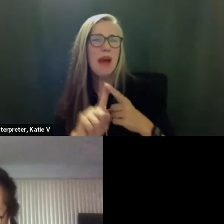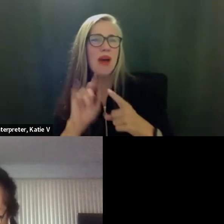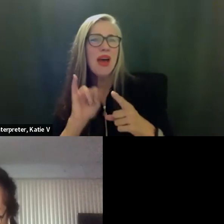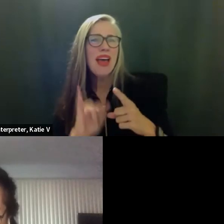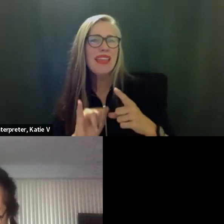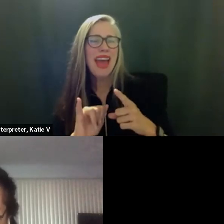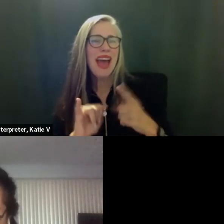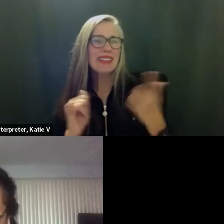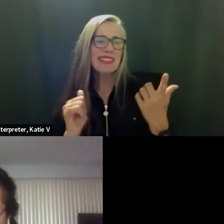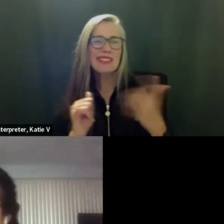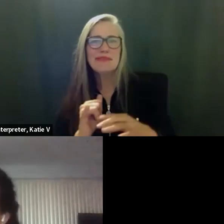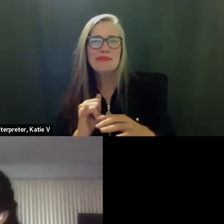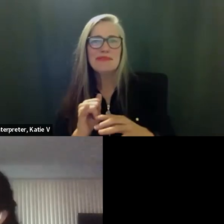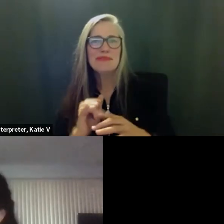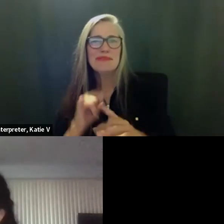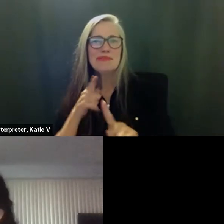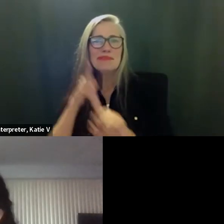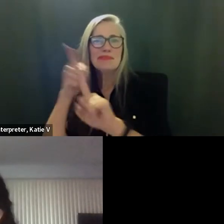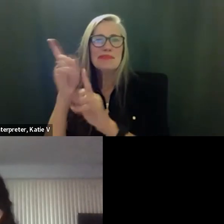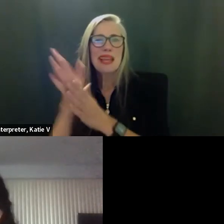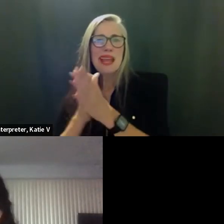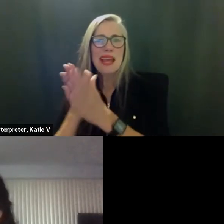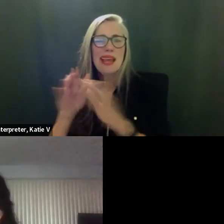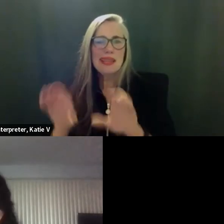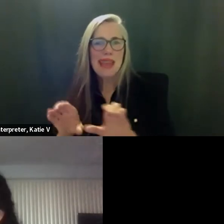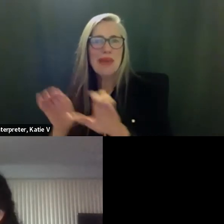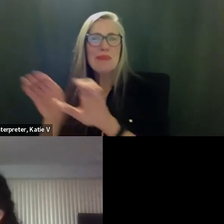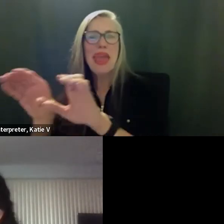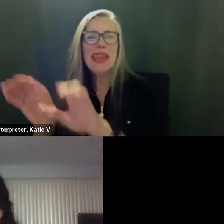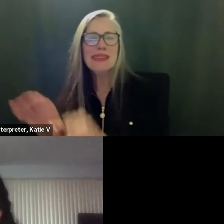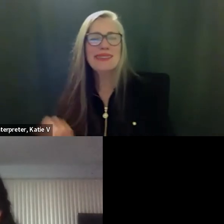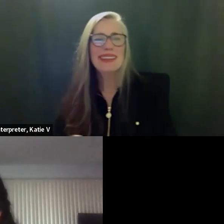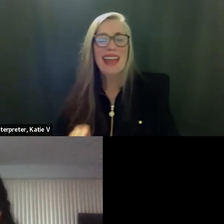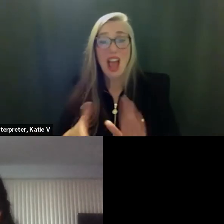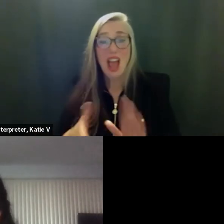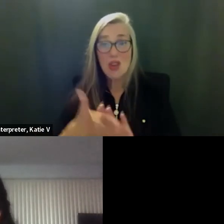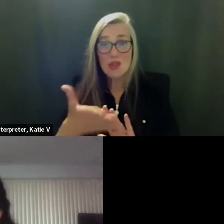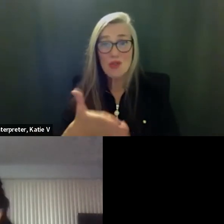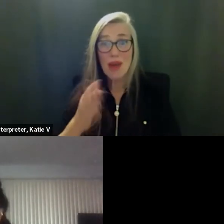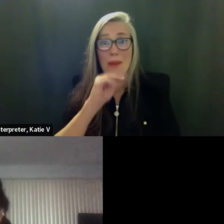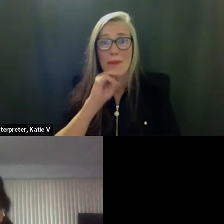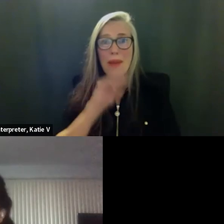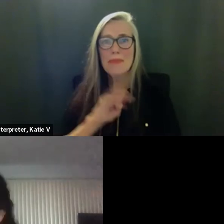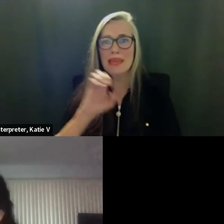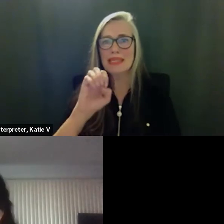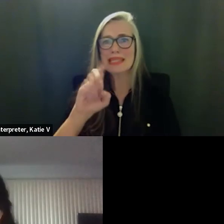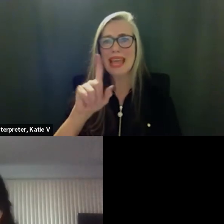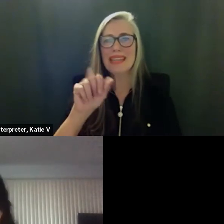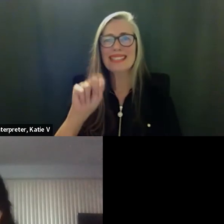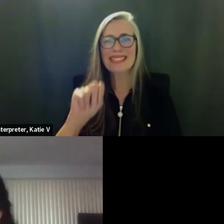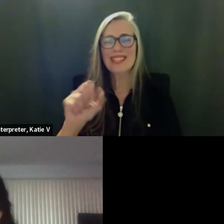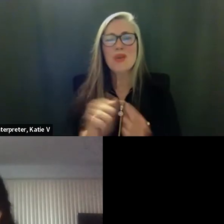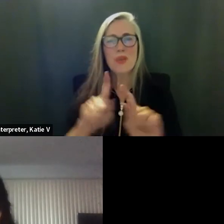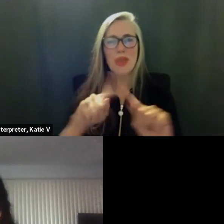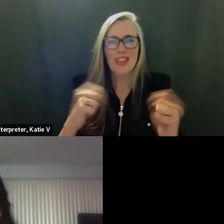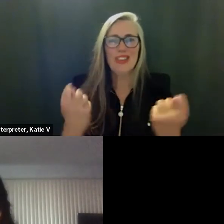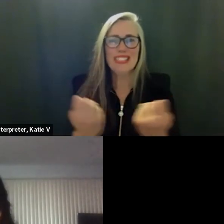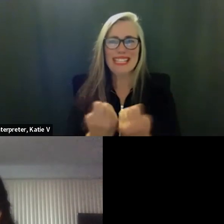any concerns or any questions they may have with us and those will be run by miss edison and her team thank you